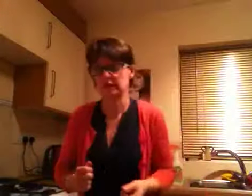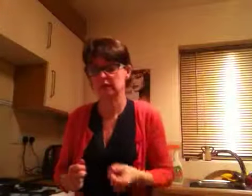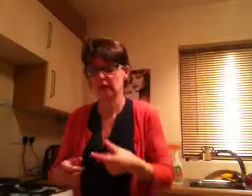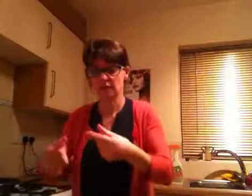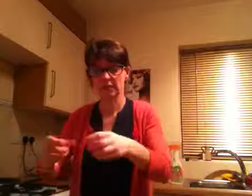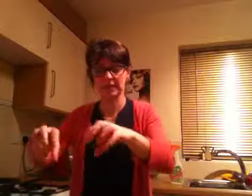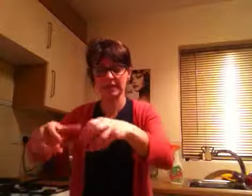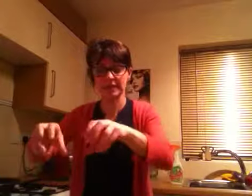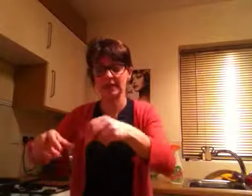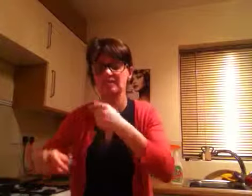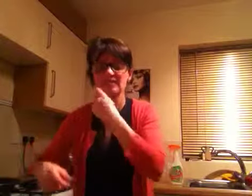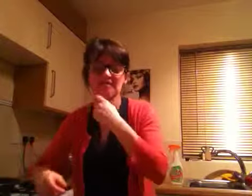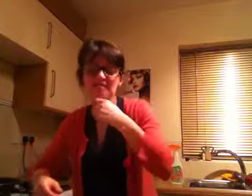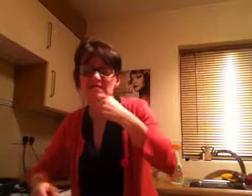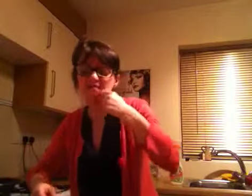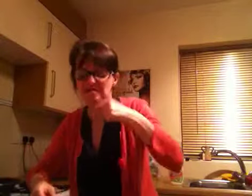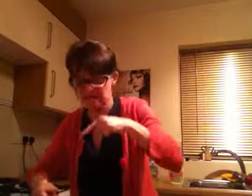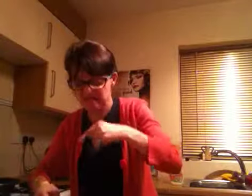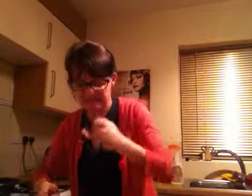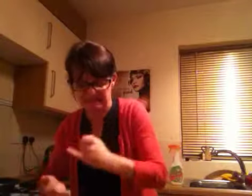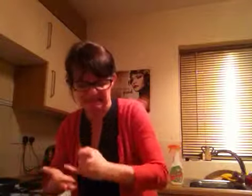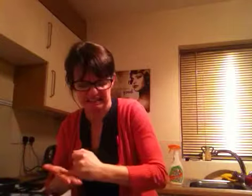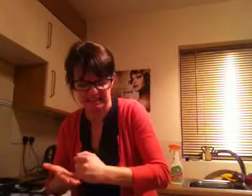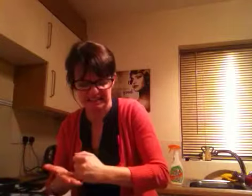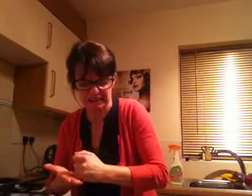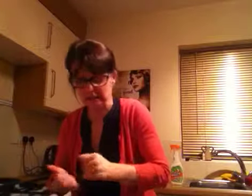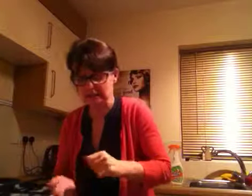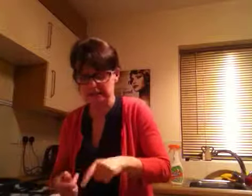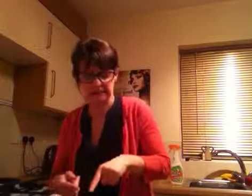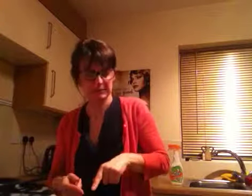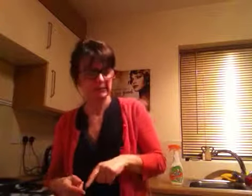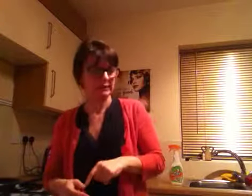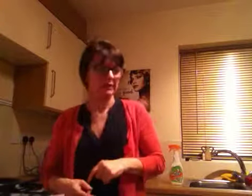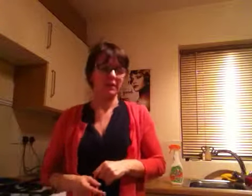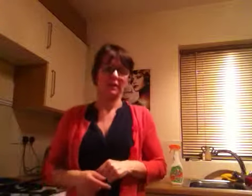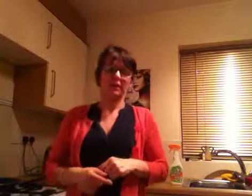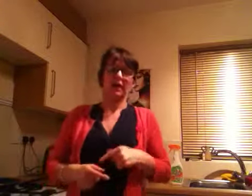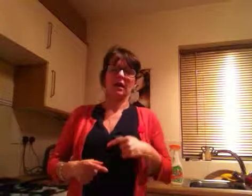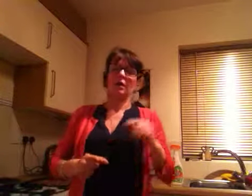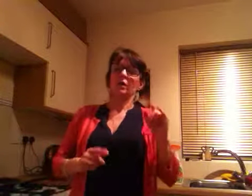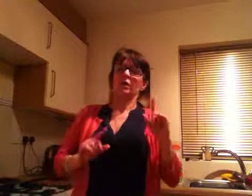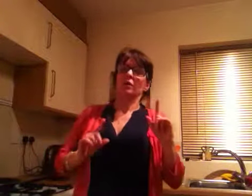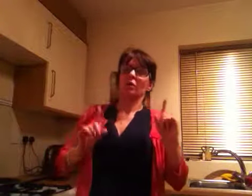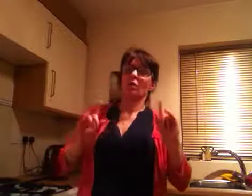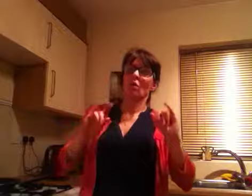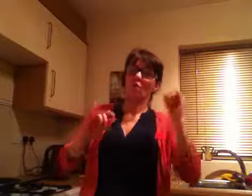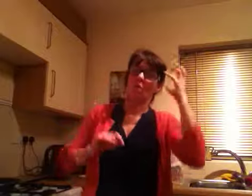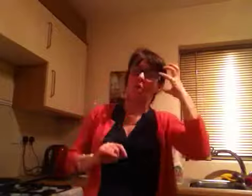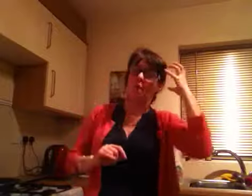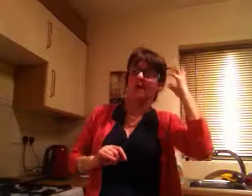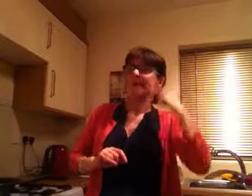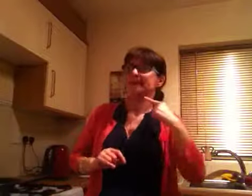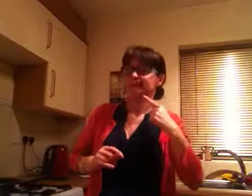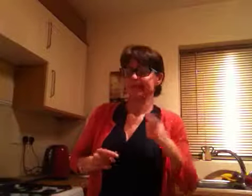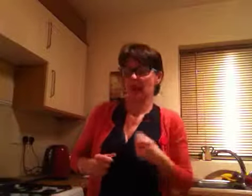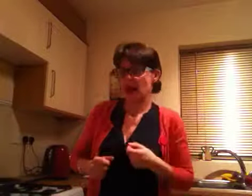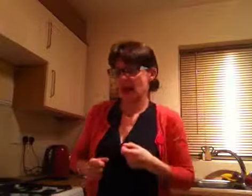Two hours before her arrival, I would be washing, vacuuming, polishing,